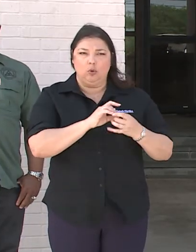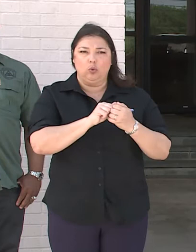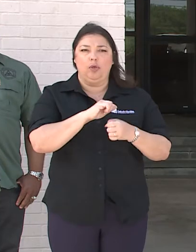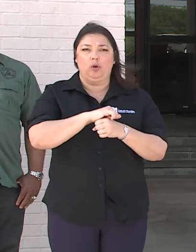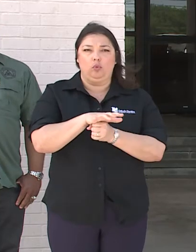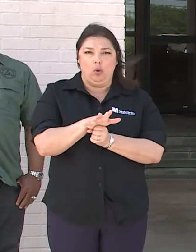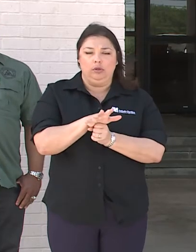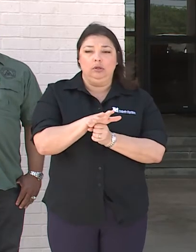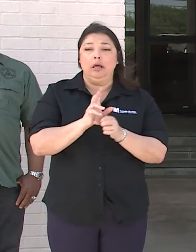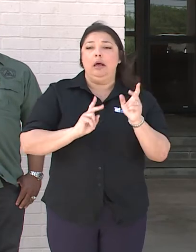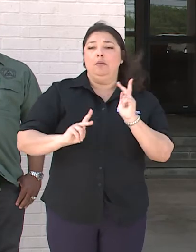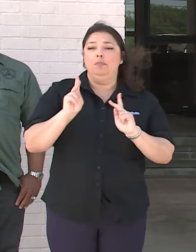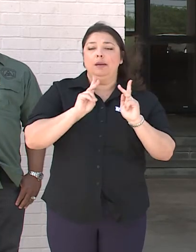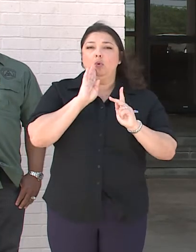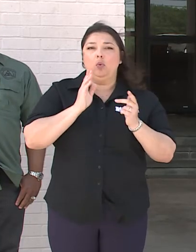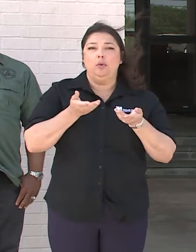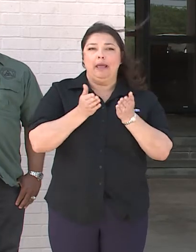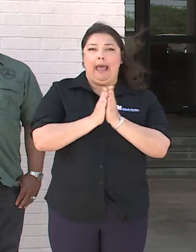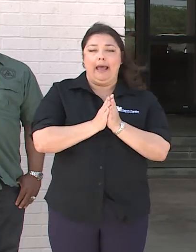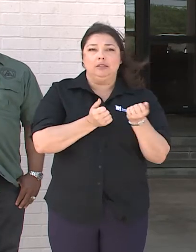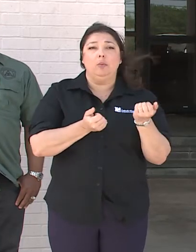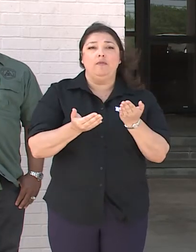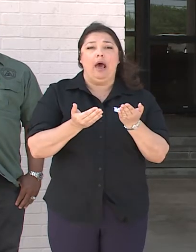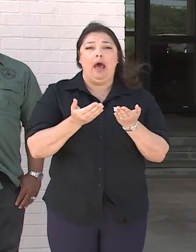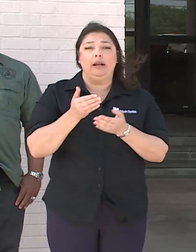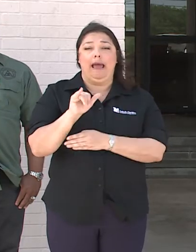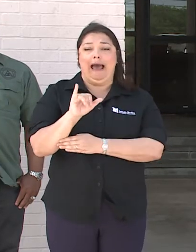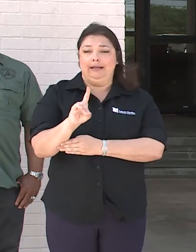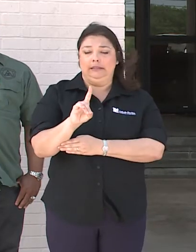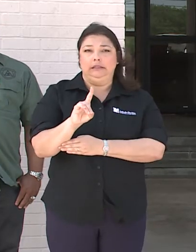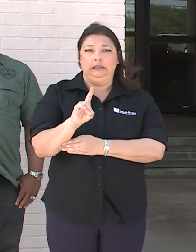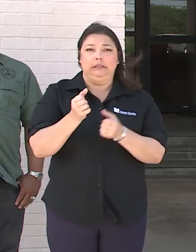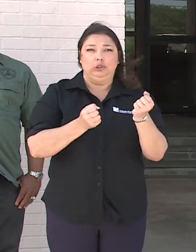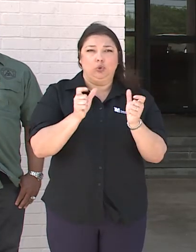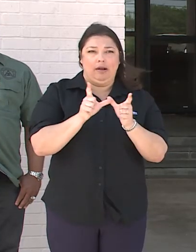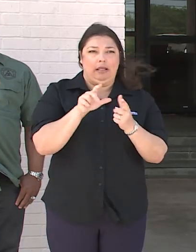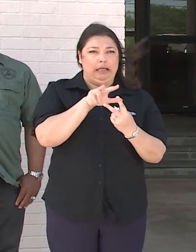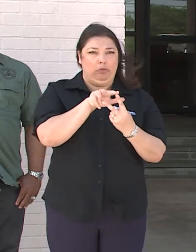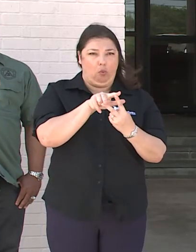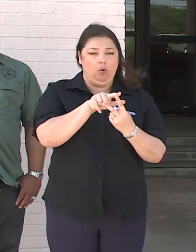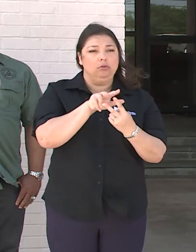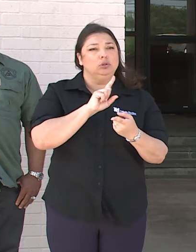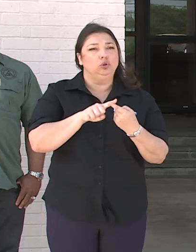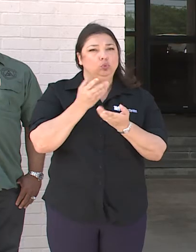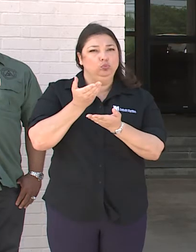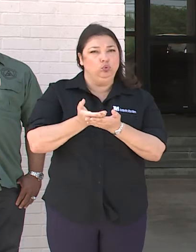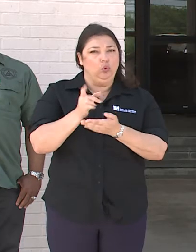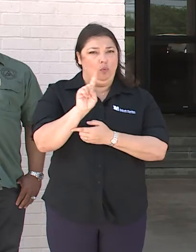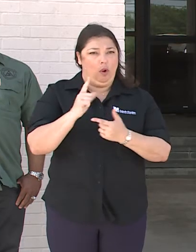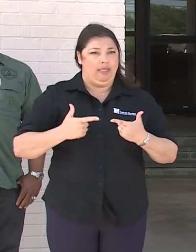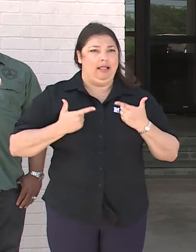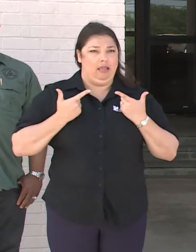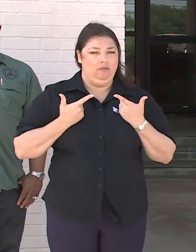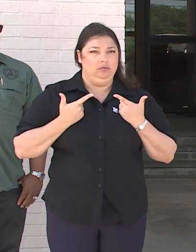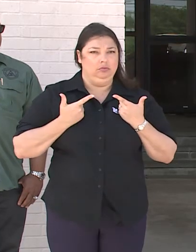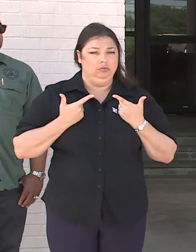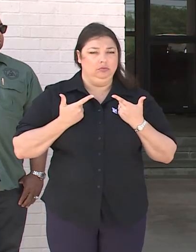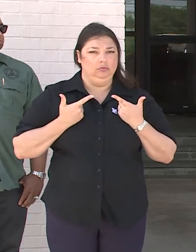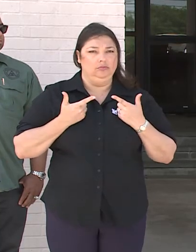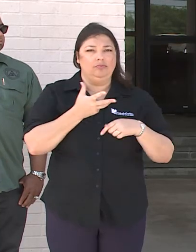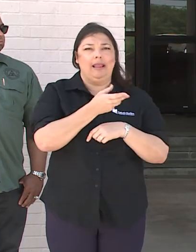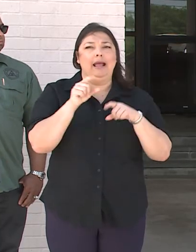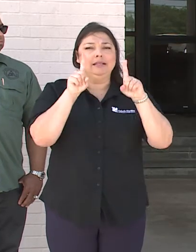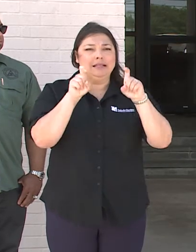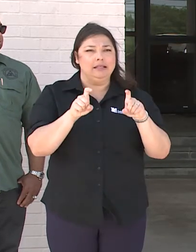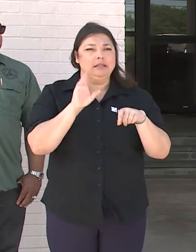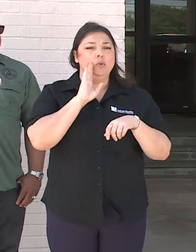Residents will be asked to provide a valid ID or driver's license to prove their their residency and